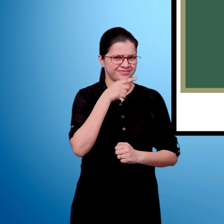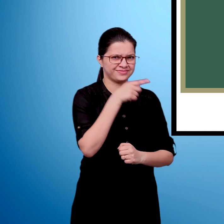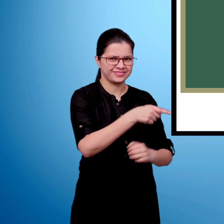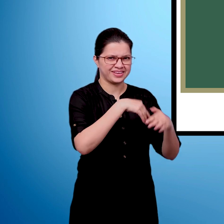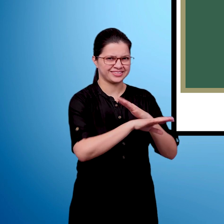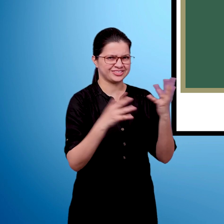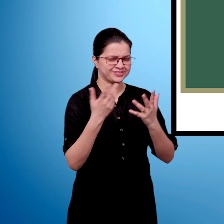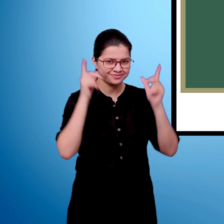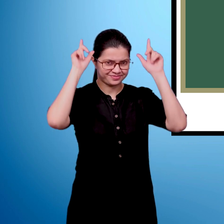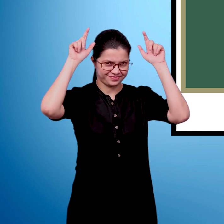the lamb's house.